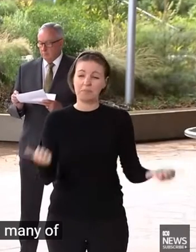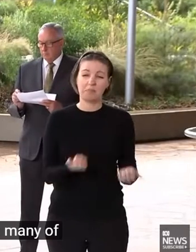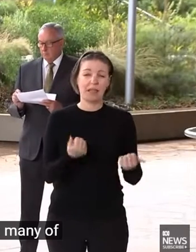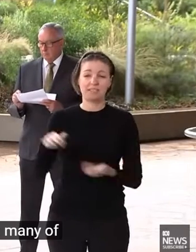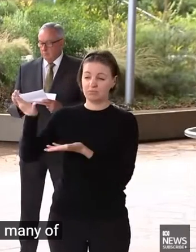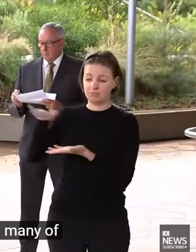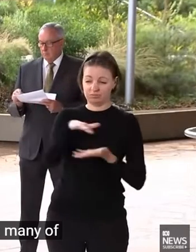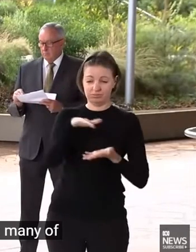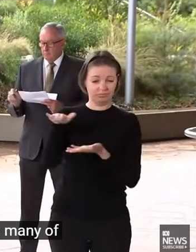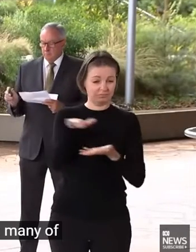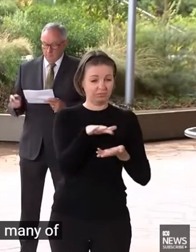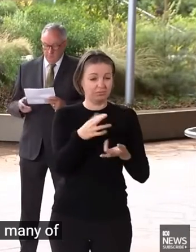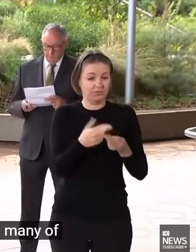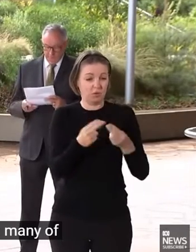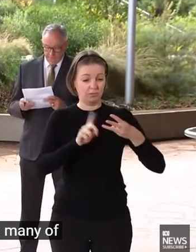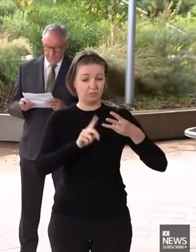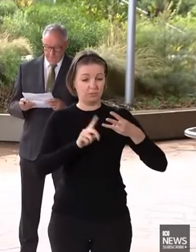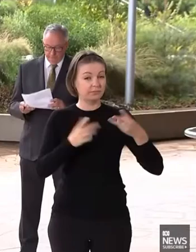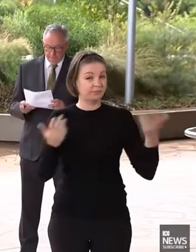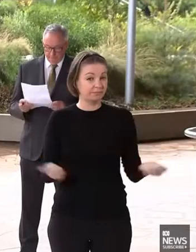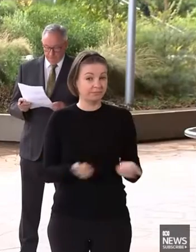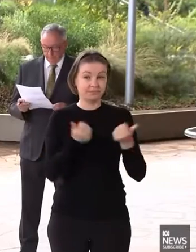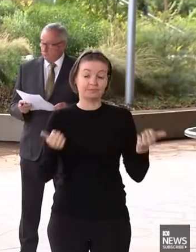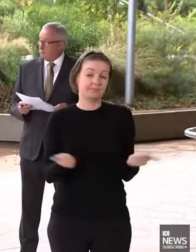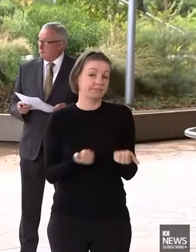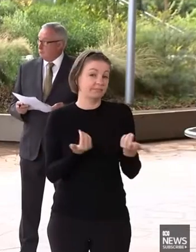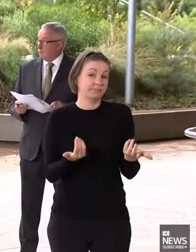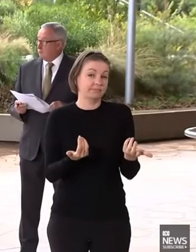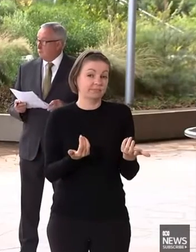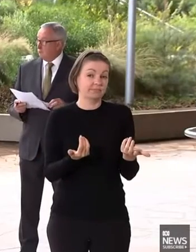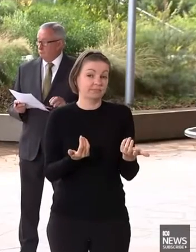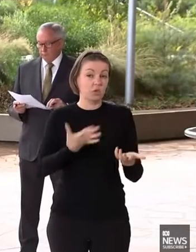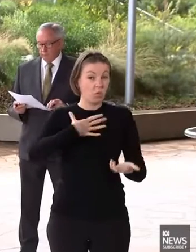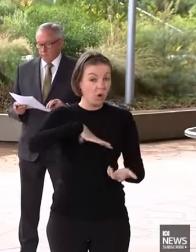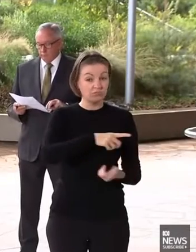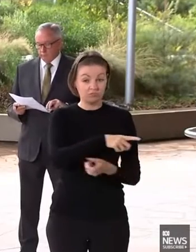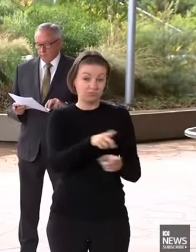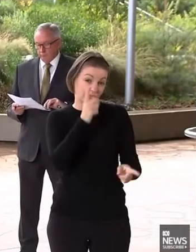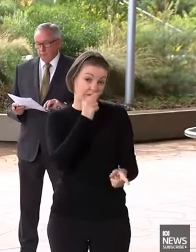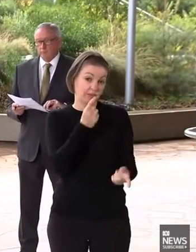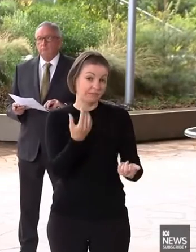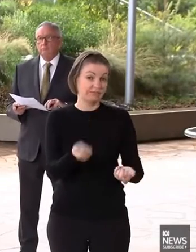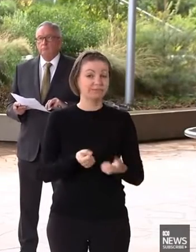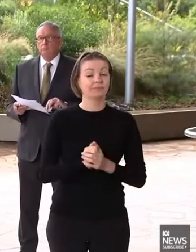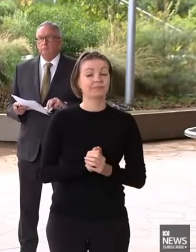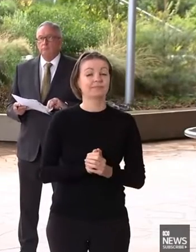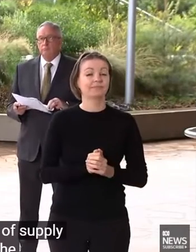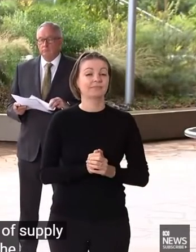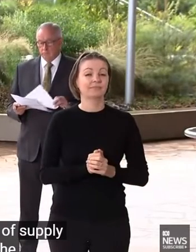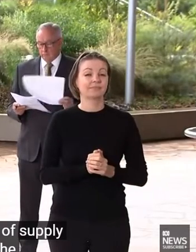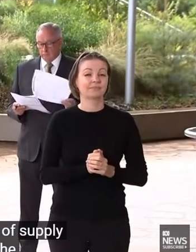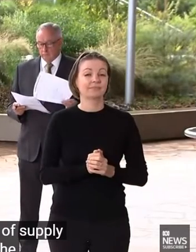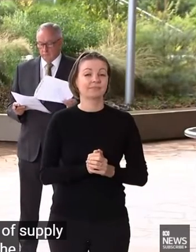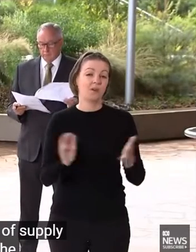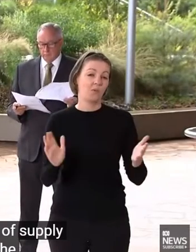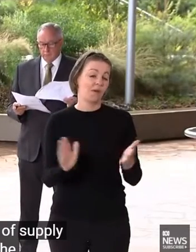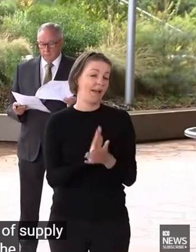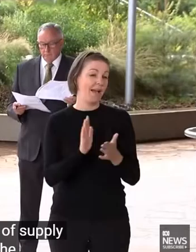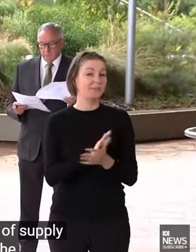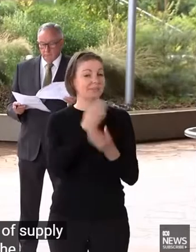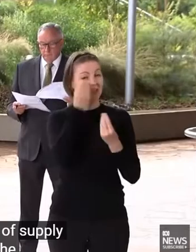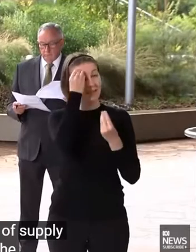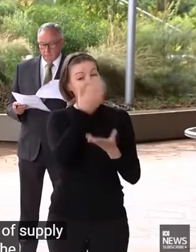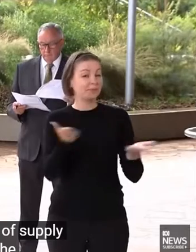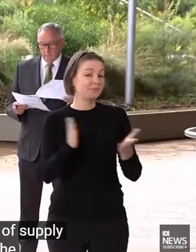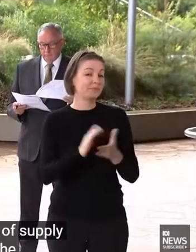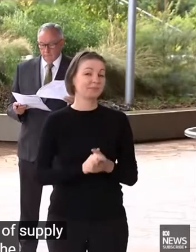of vaccine for the booster doses. So there are no issues for us with respect to supply. And we're really very happy to be able to